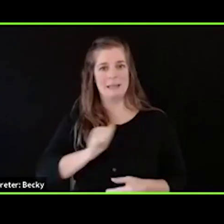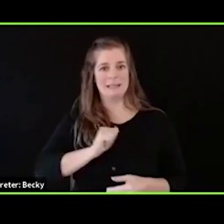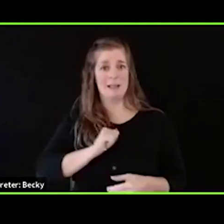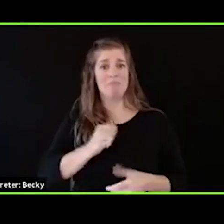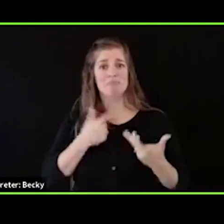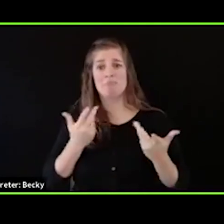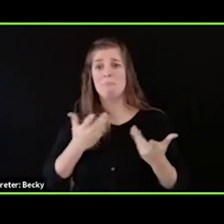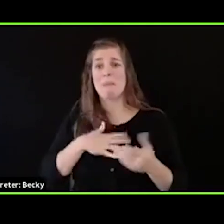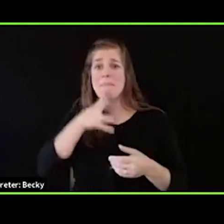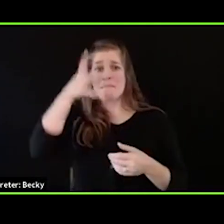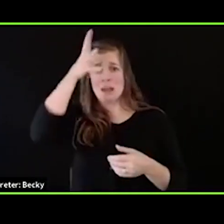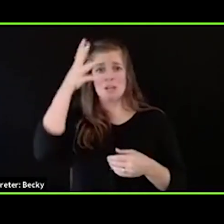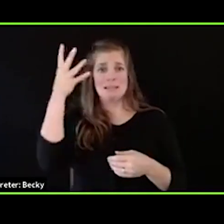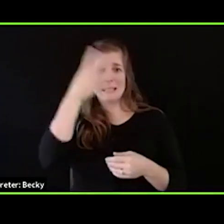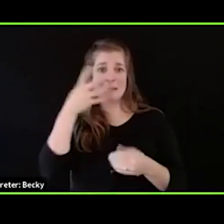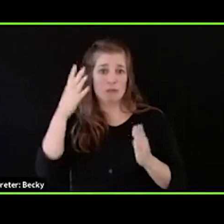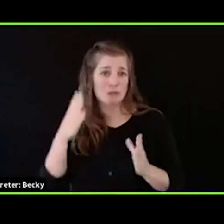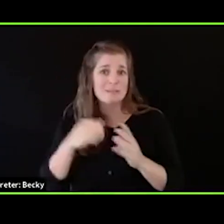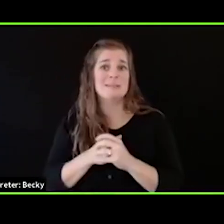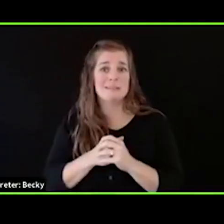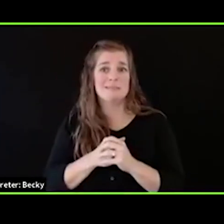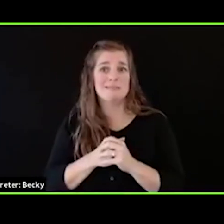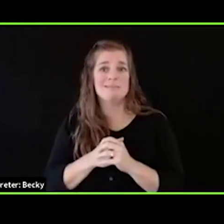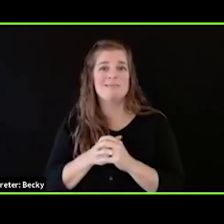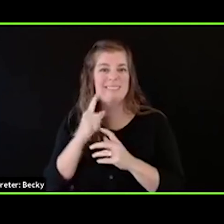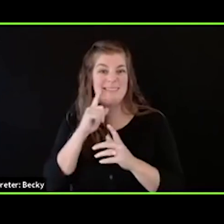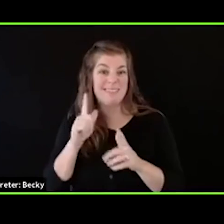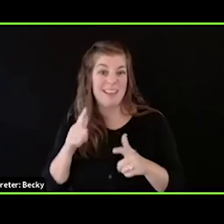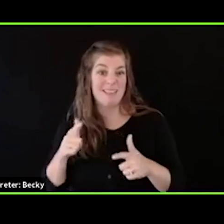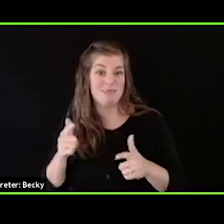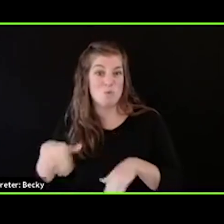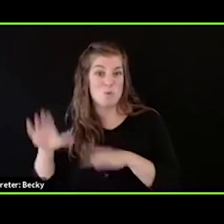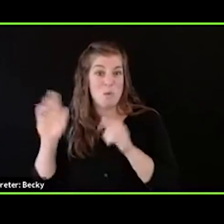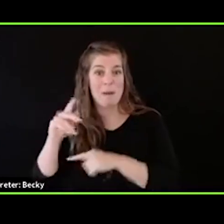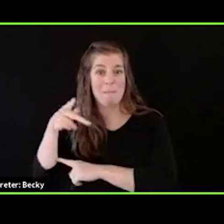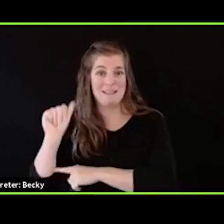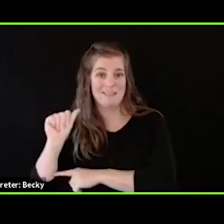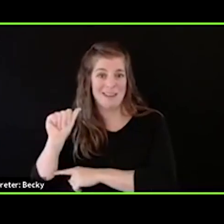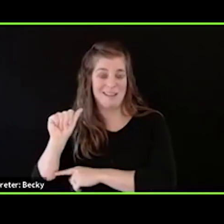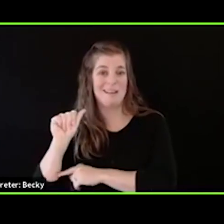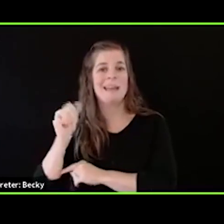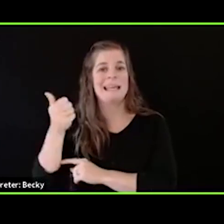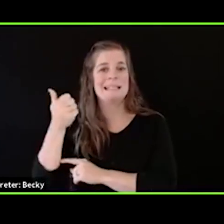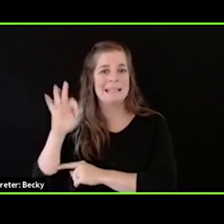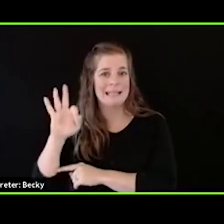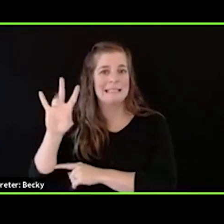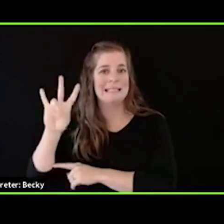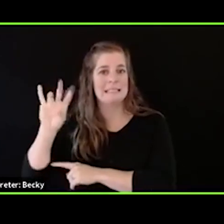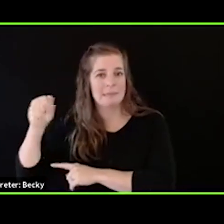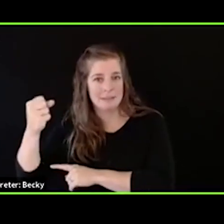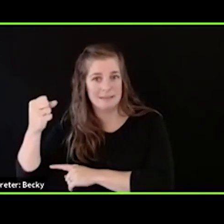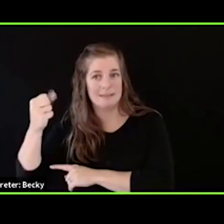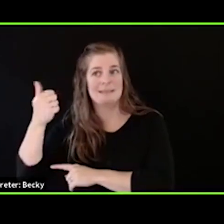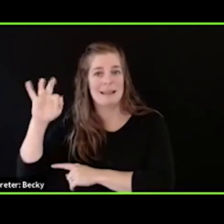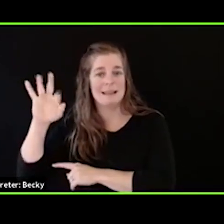lived in rural, politically and socially conservative Pennsylvania in the 1970s and 80s. We